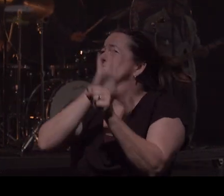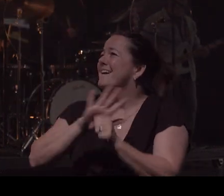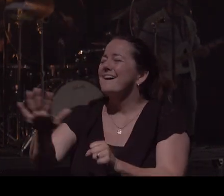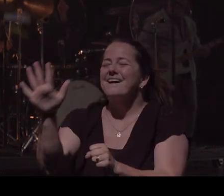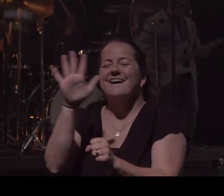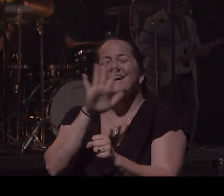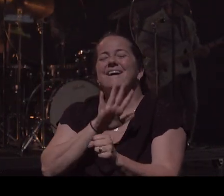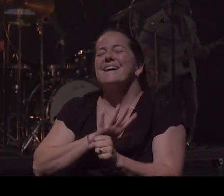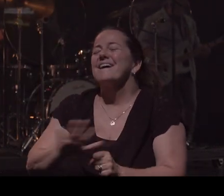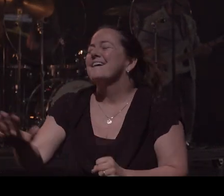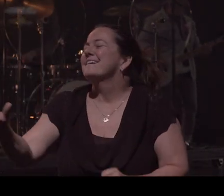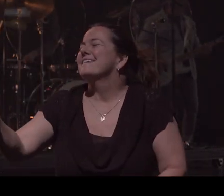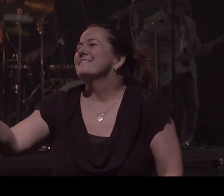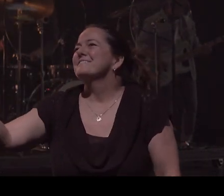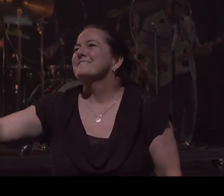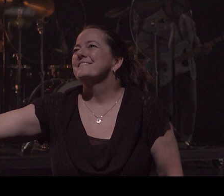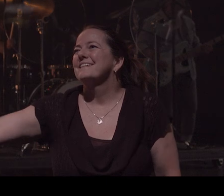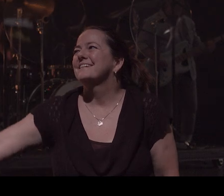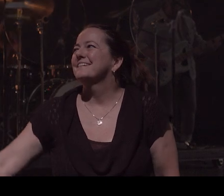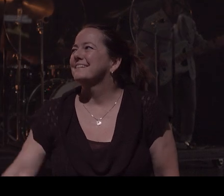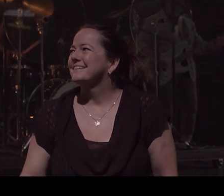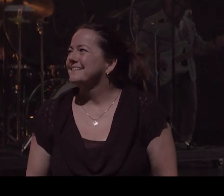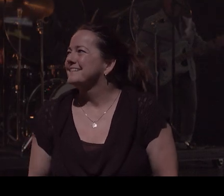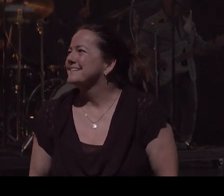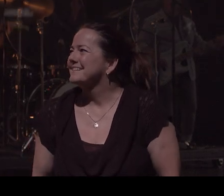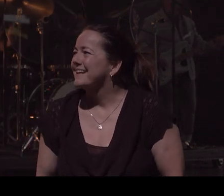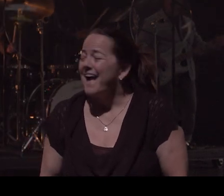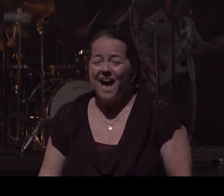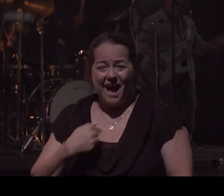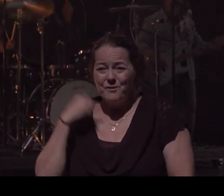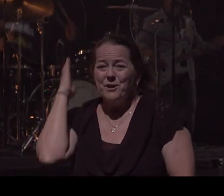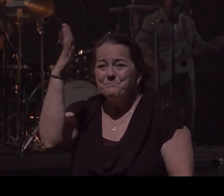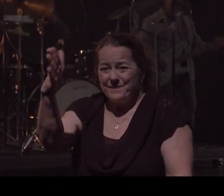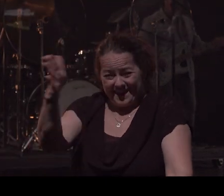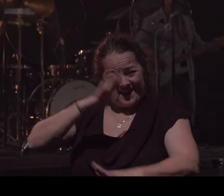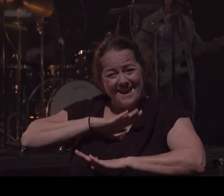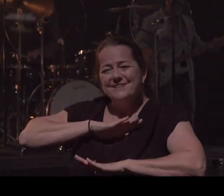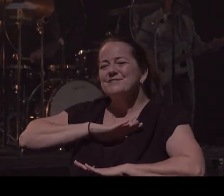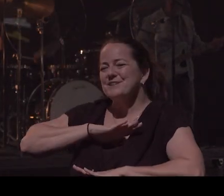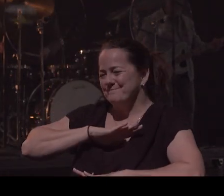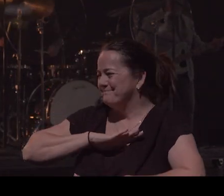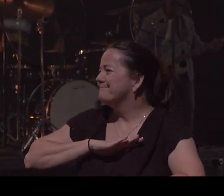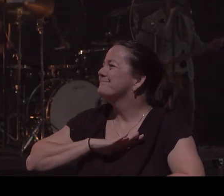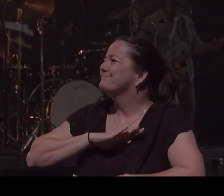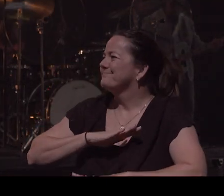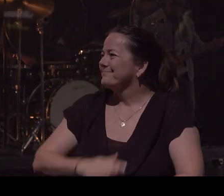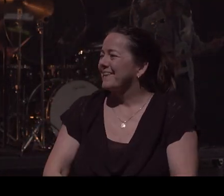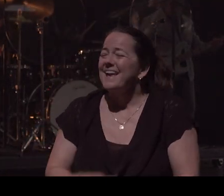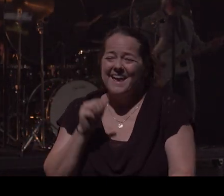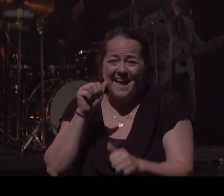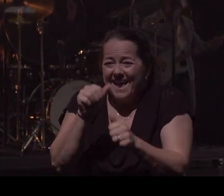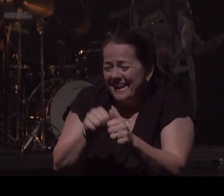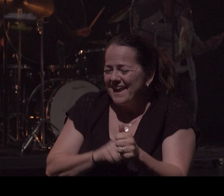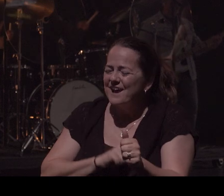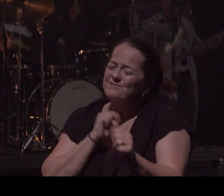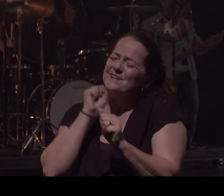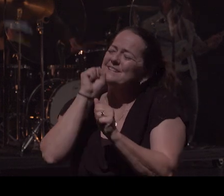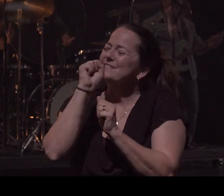So I will be, I will be content right now In every circumstance